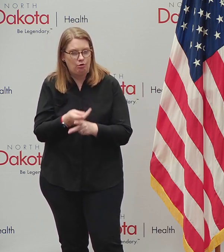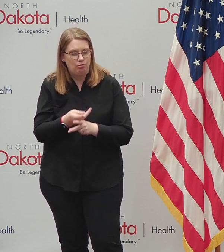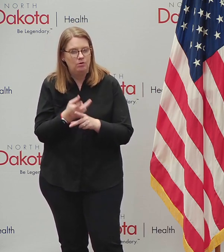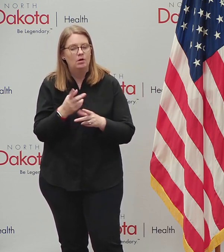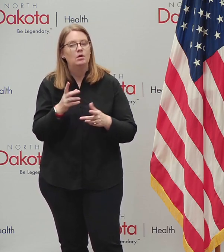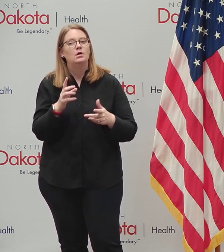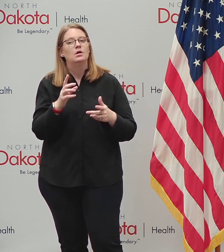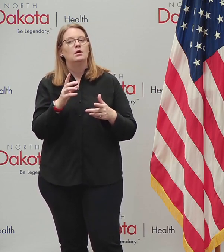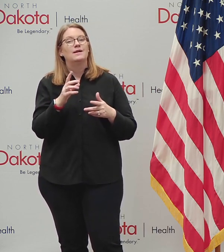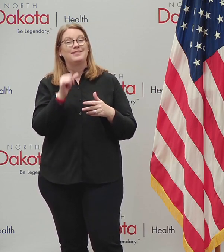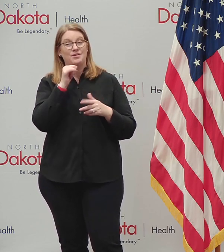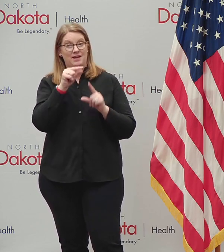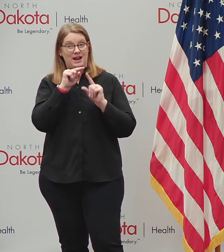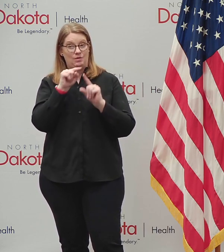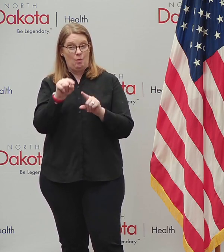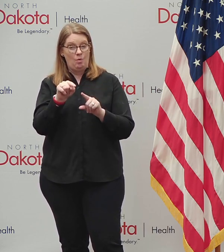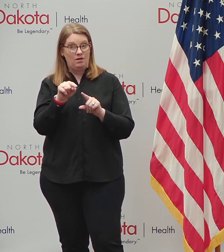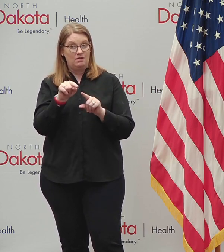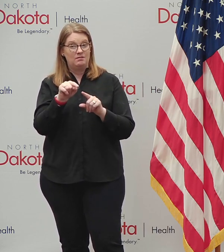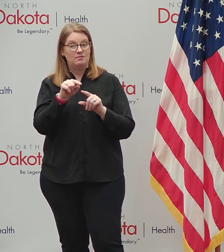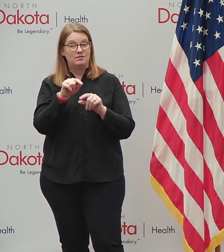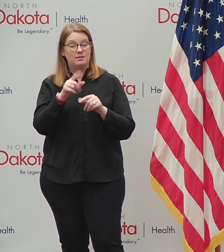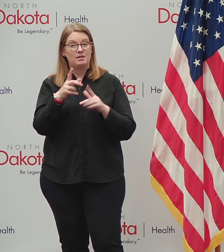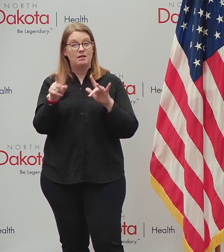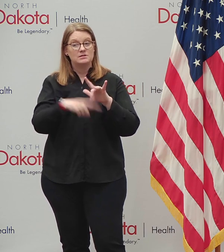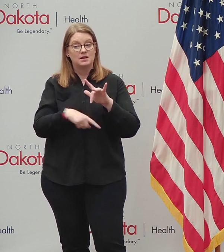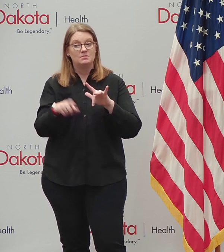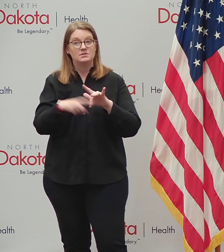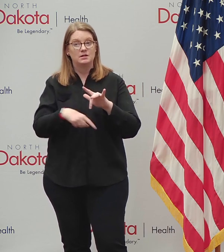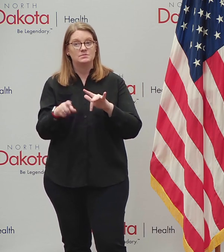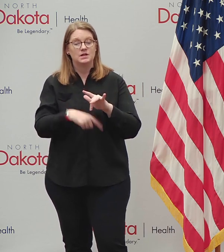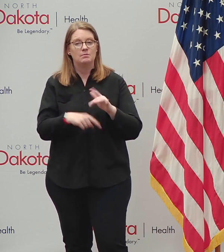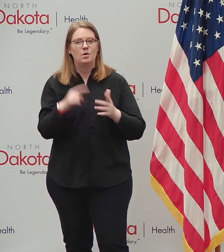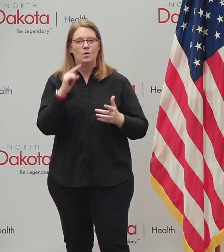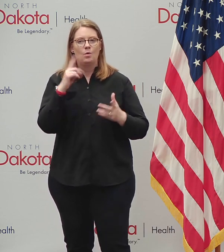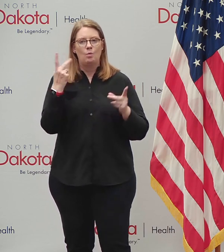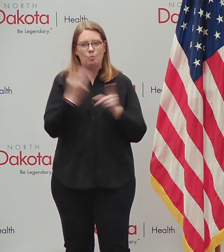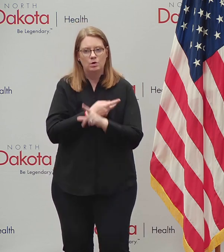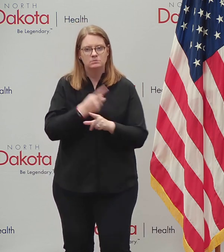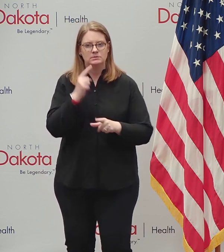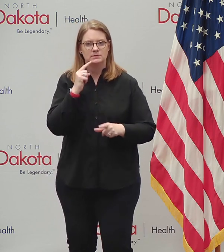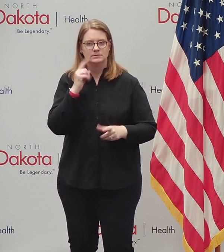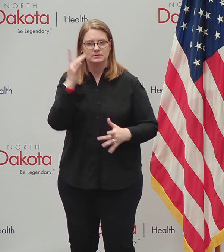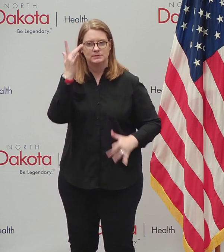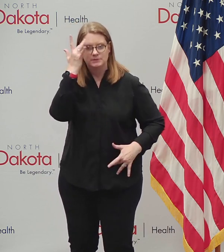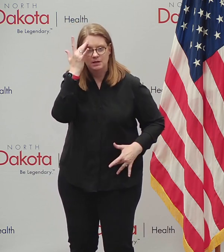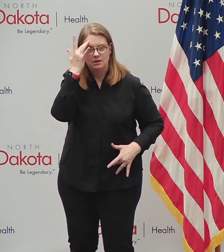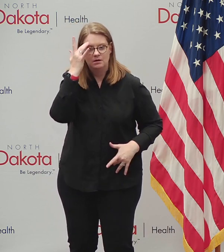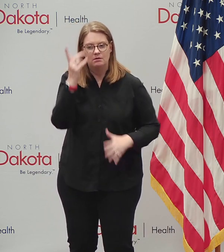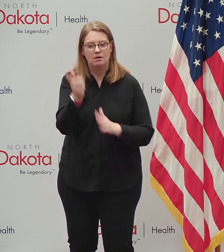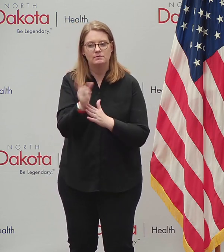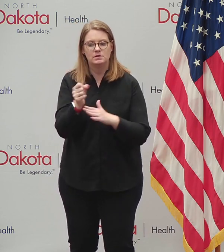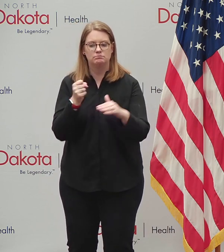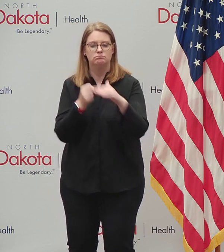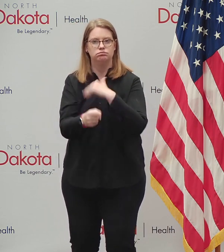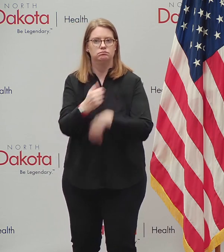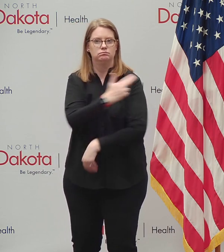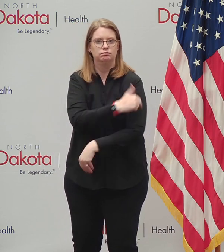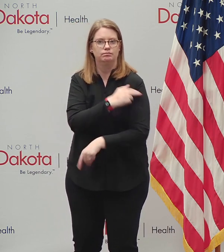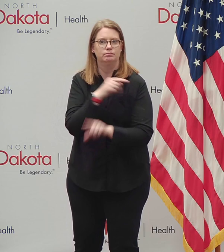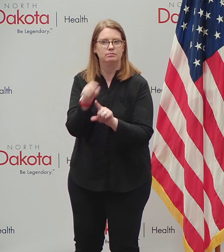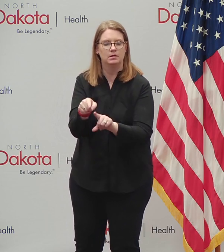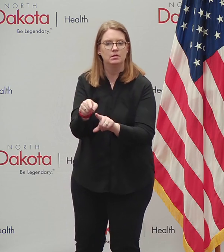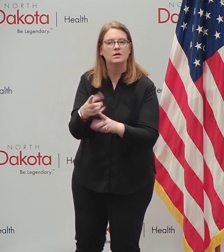seeking that regular care, they become sicker and sicker to the point where then they need an inpatient hospital bed that they would have,